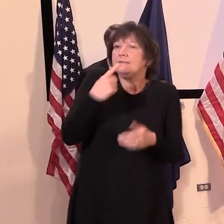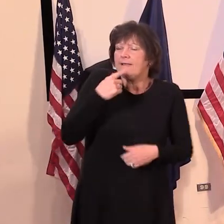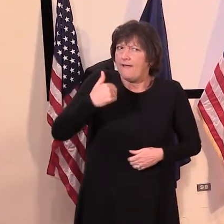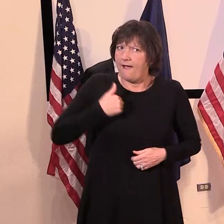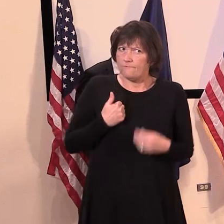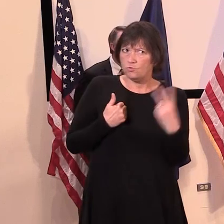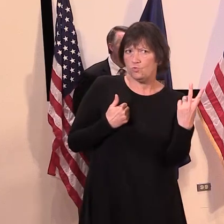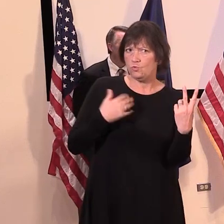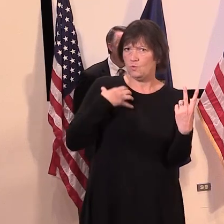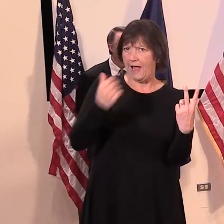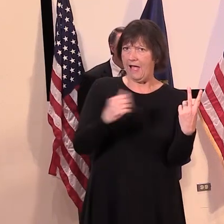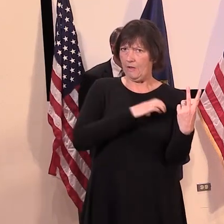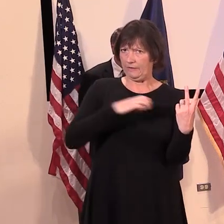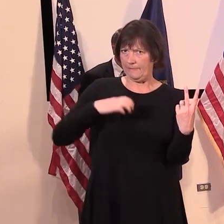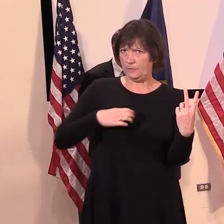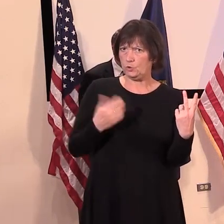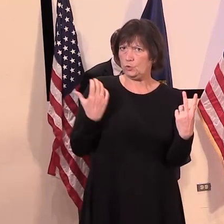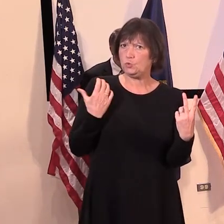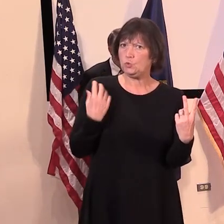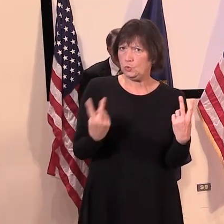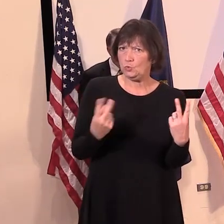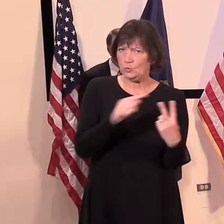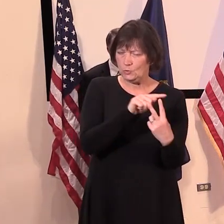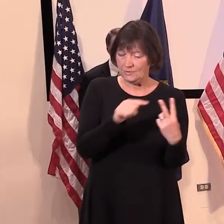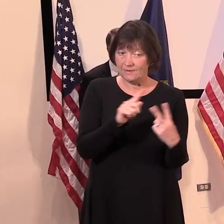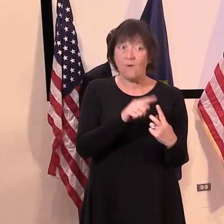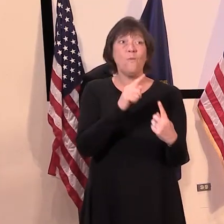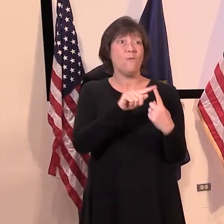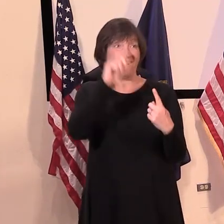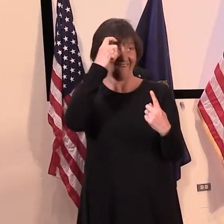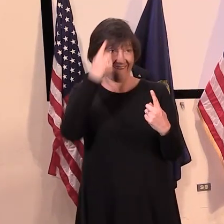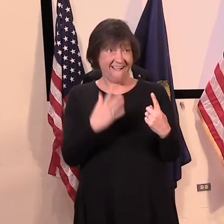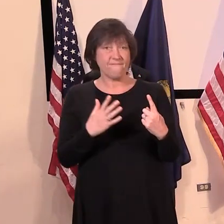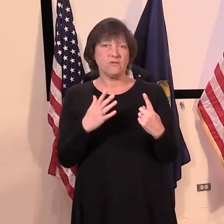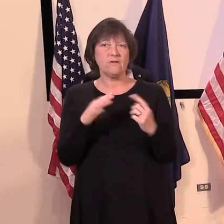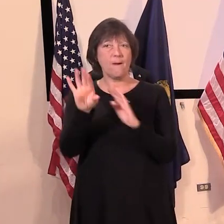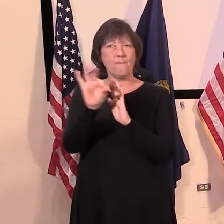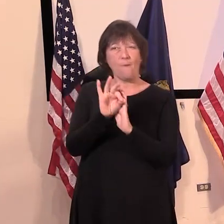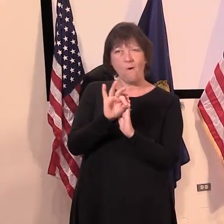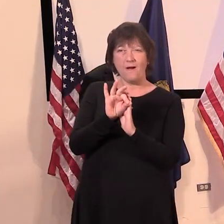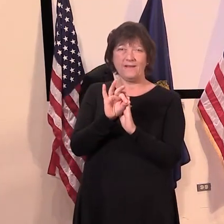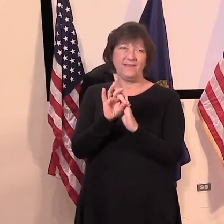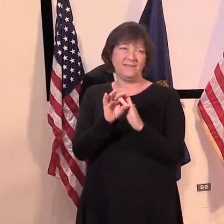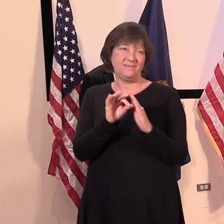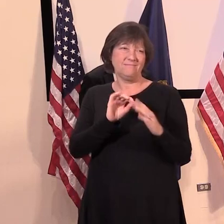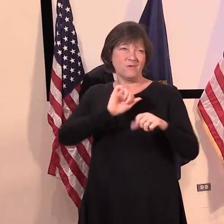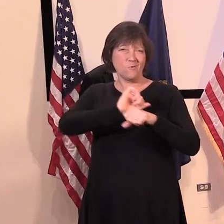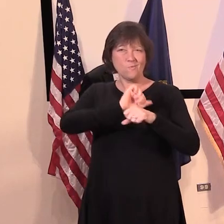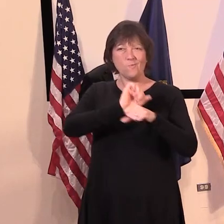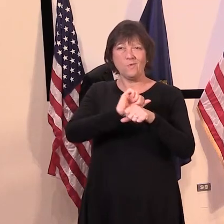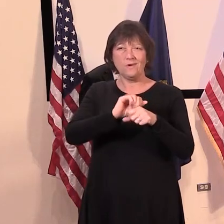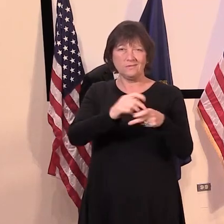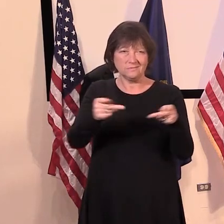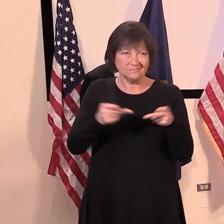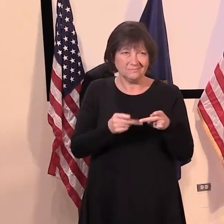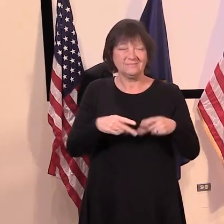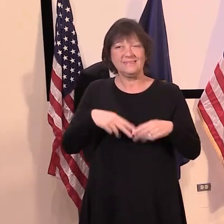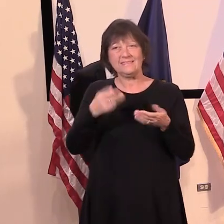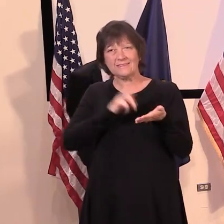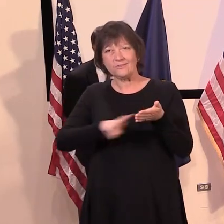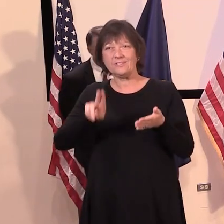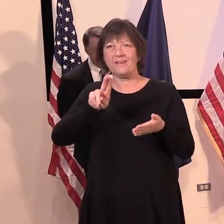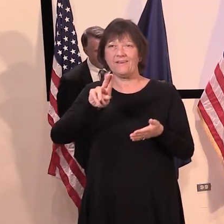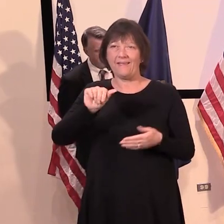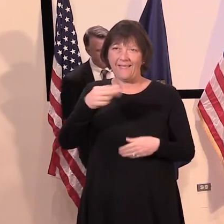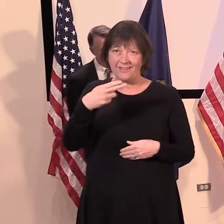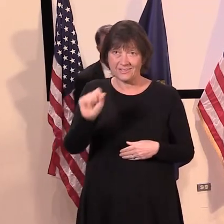that report, that the governor is appointed and, uh, reports to me as the secretary of agency of human services and the